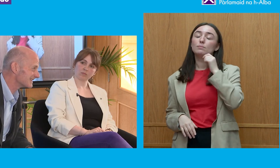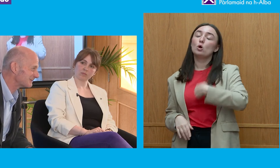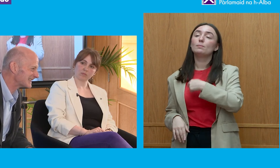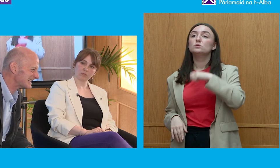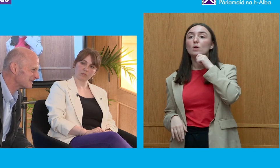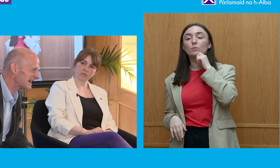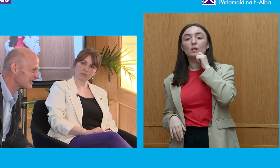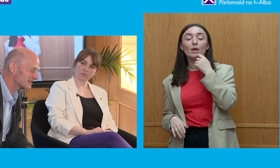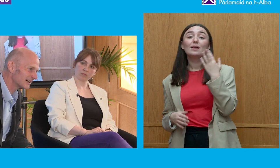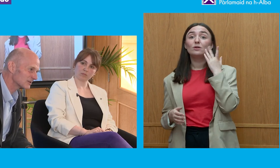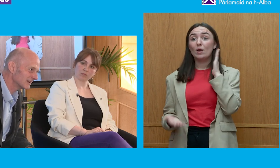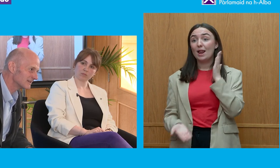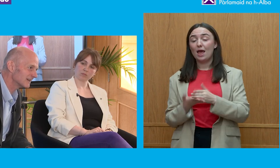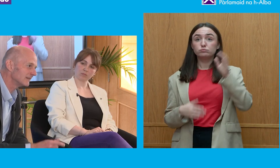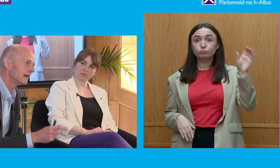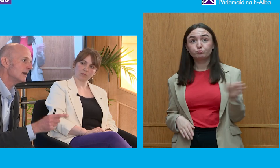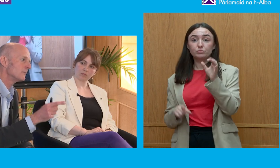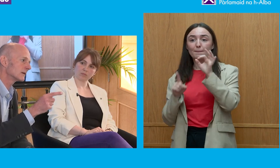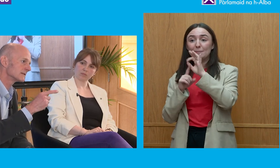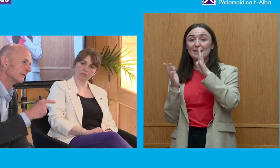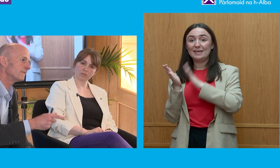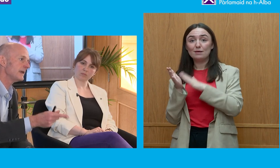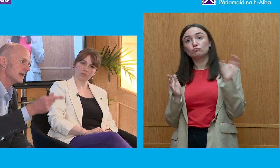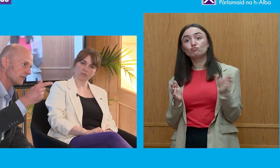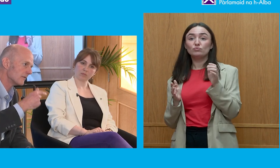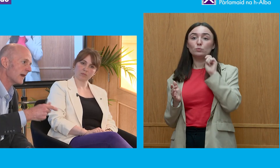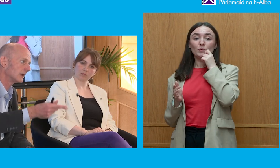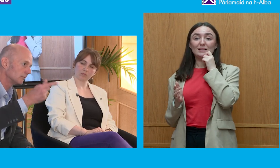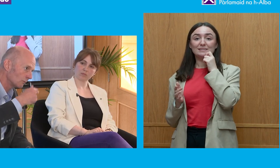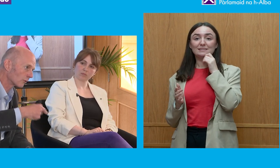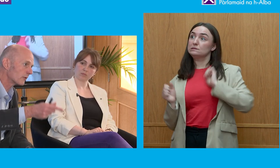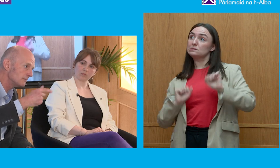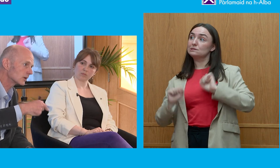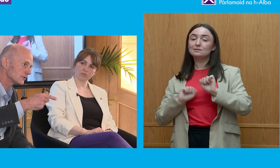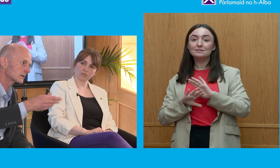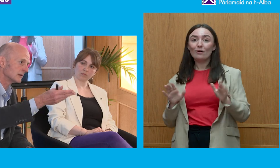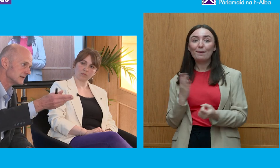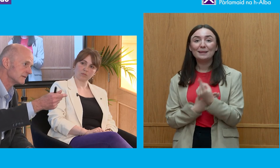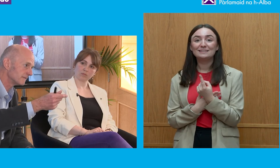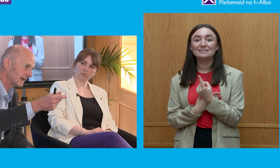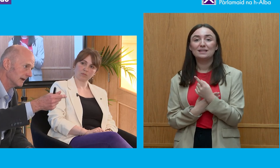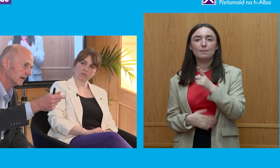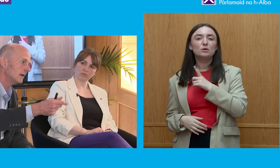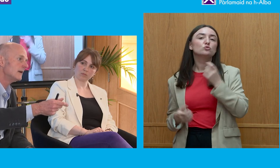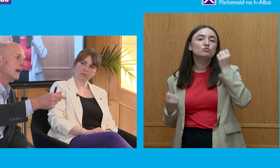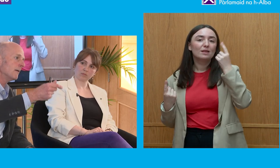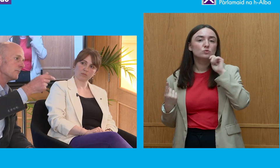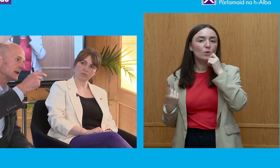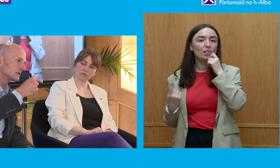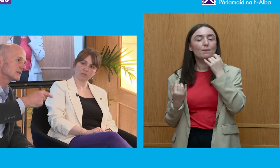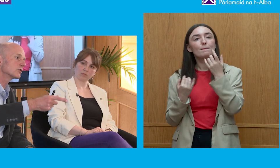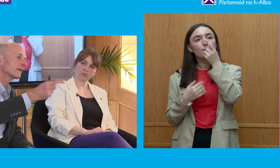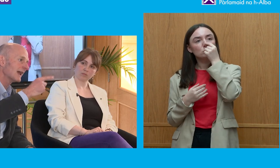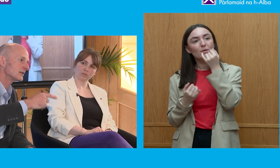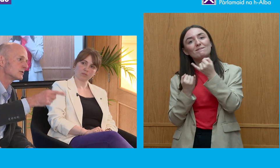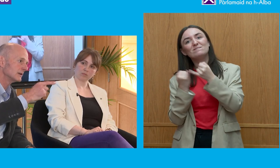communities and when they get into power they start sucking the teeth because they fear that they will reap the consequences of failure and